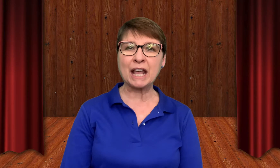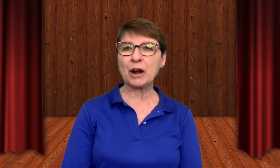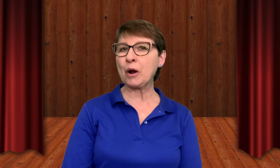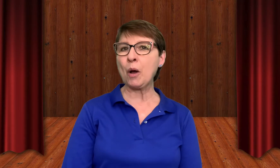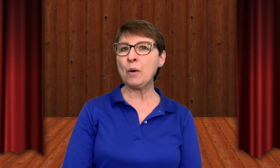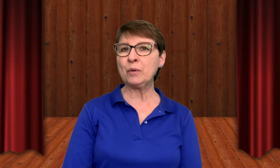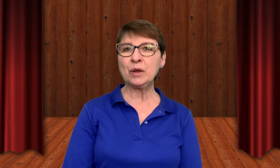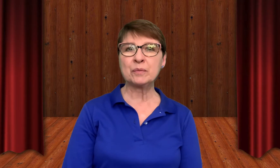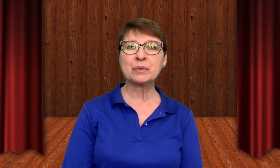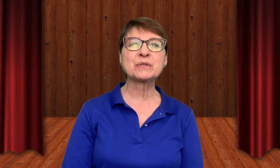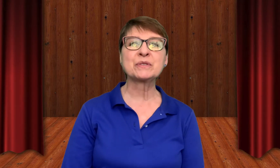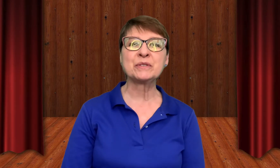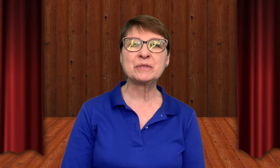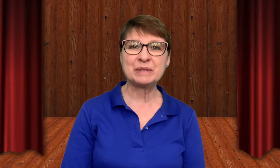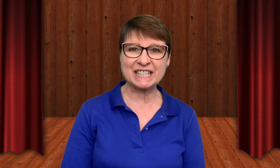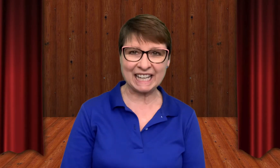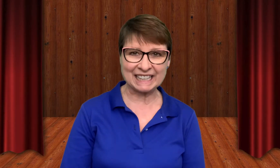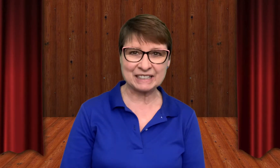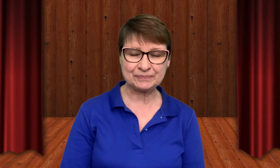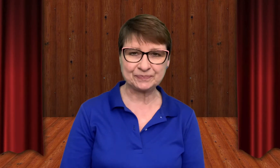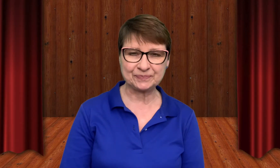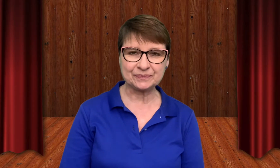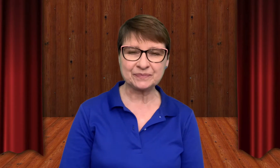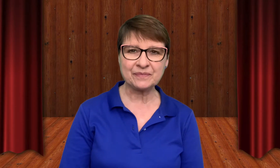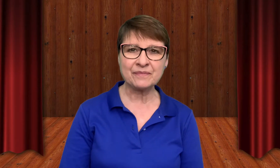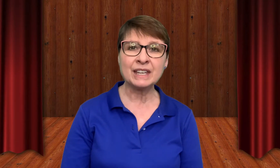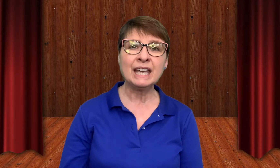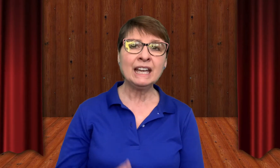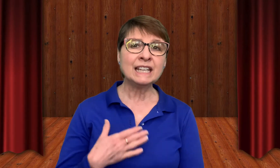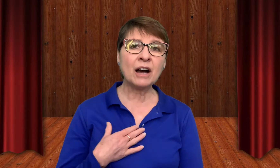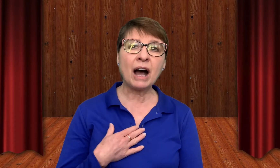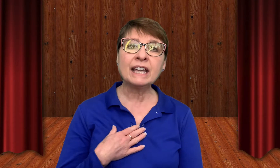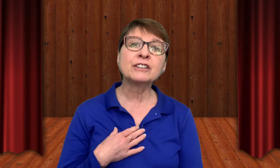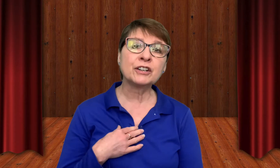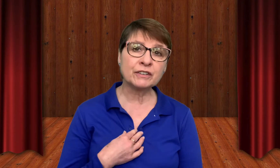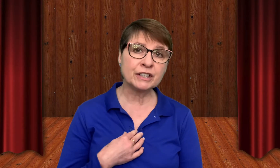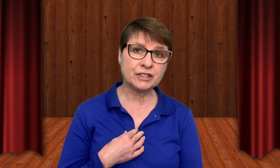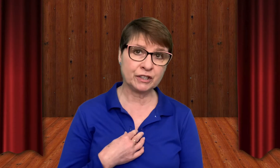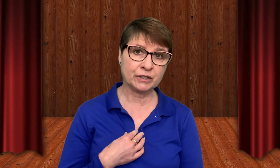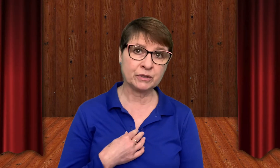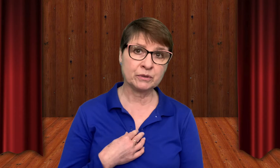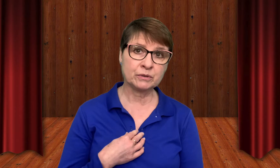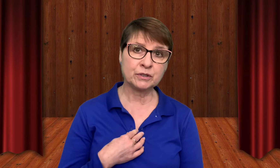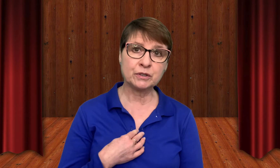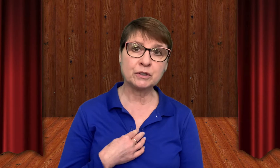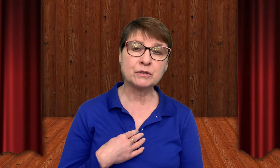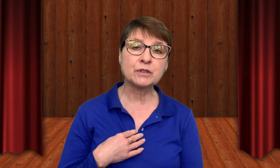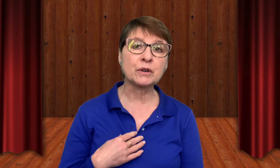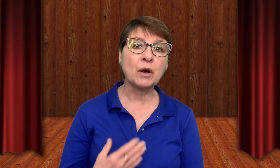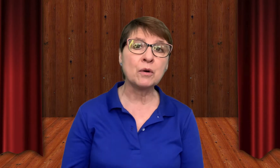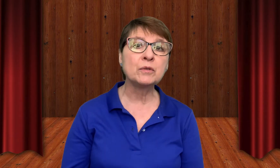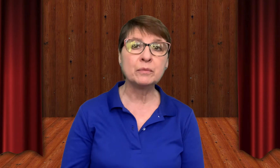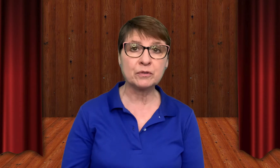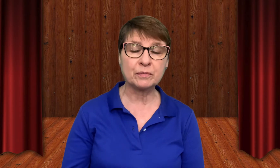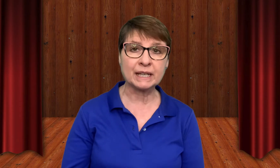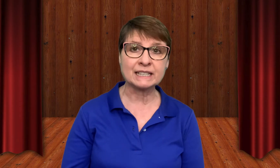our own personal machines. Now I encourage you to use your own movements